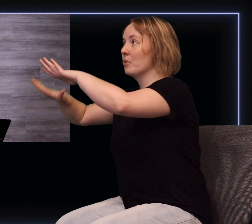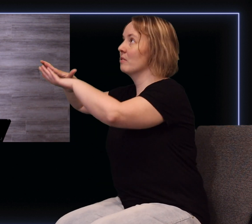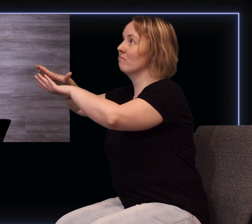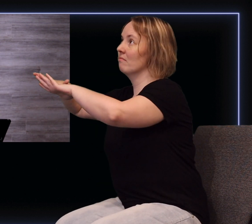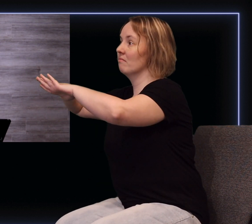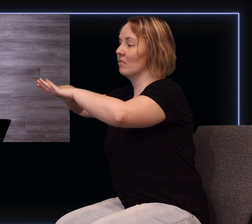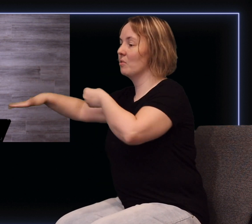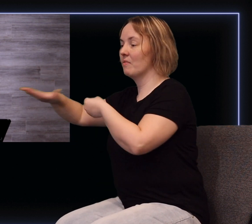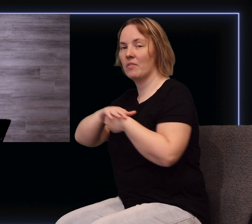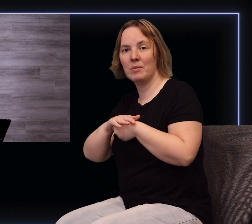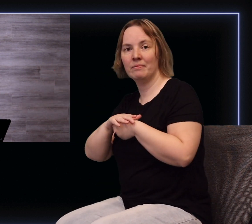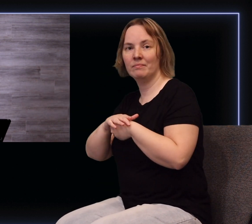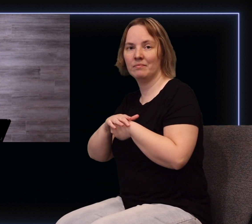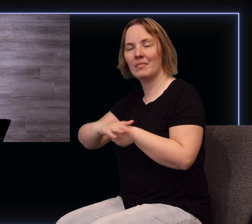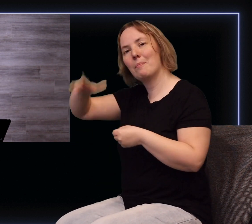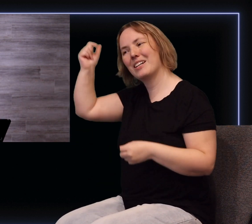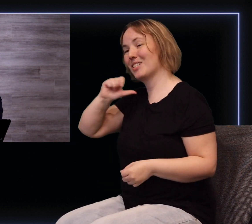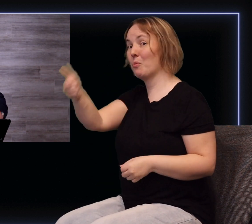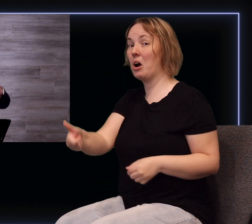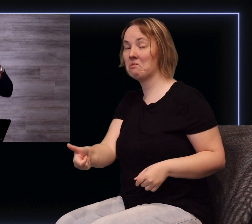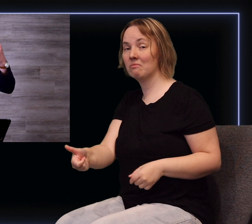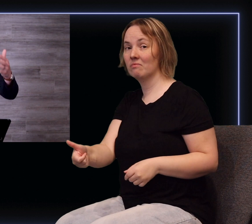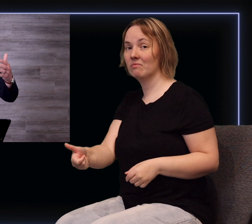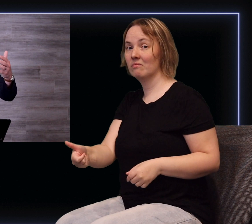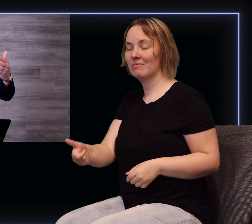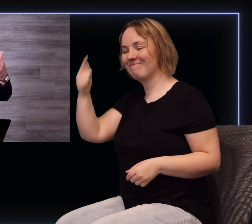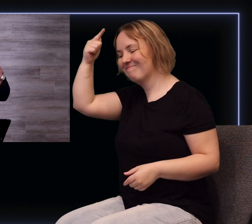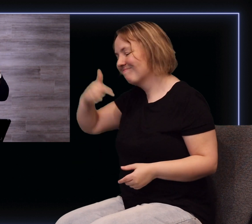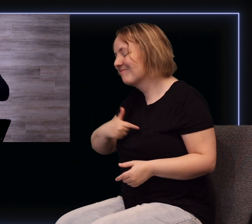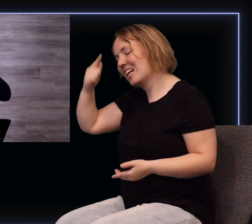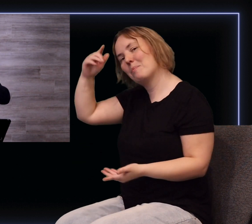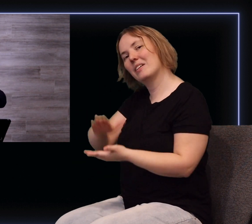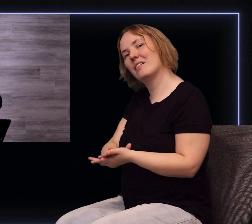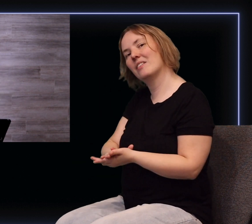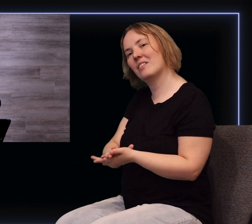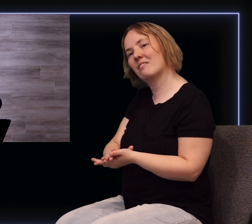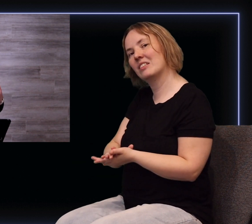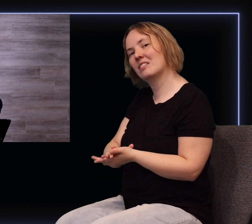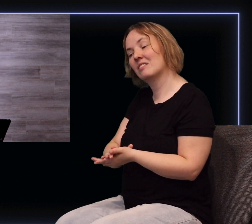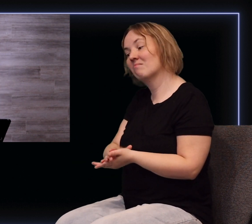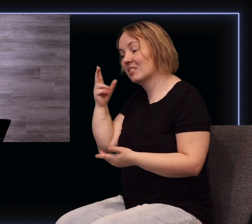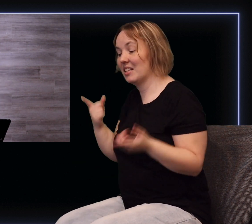toward their fulfillment because tomorrow, I believe, we're seeing unfold today.